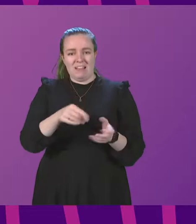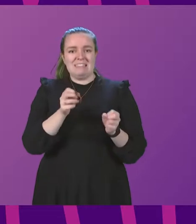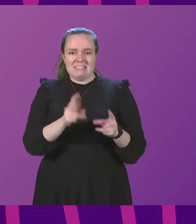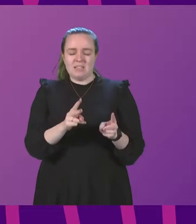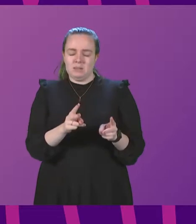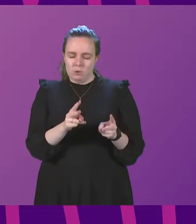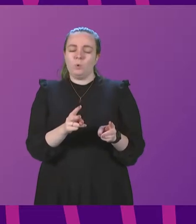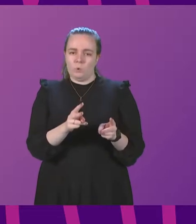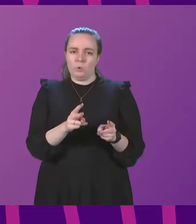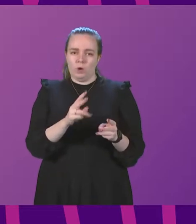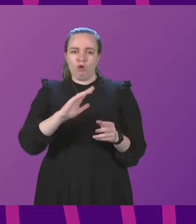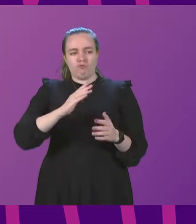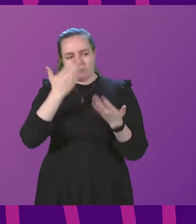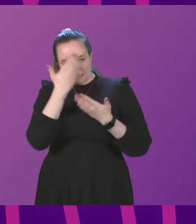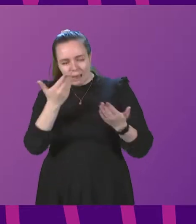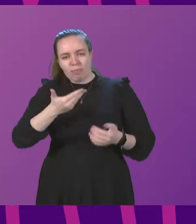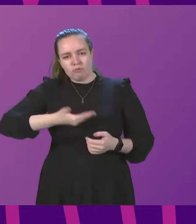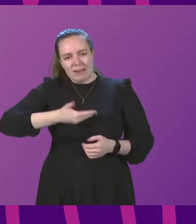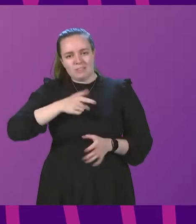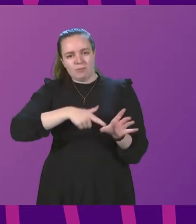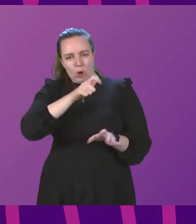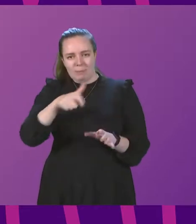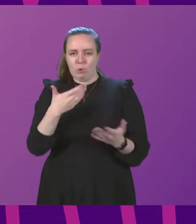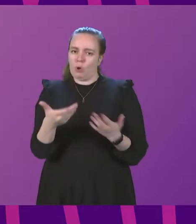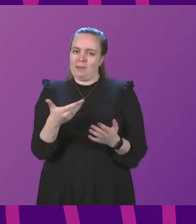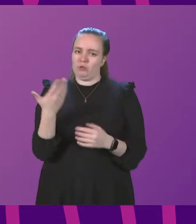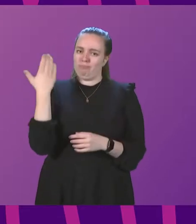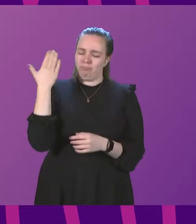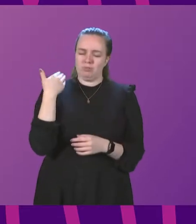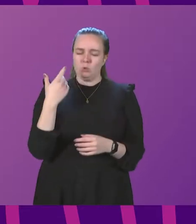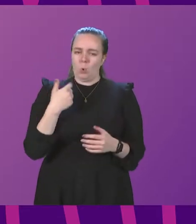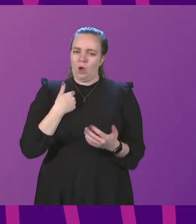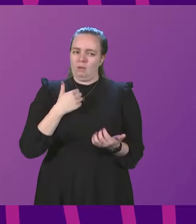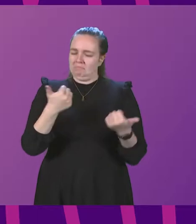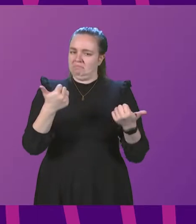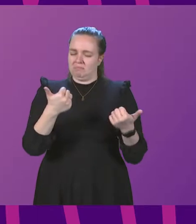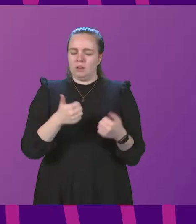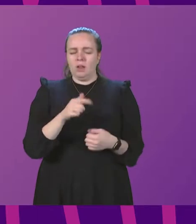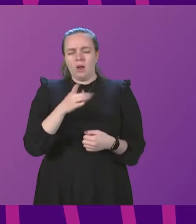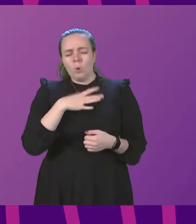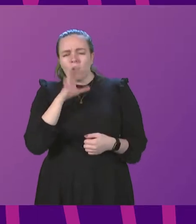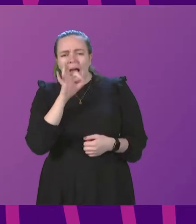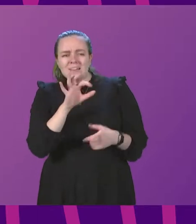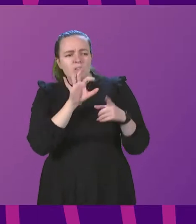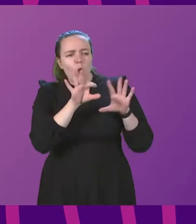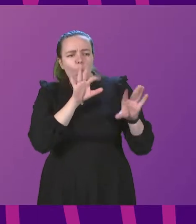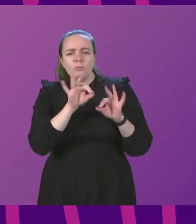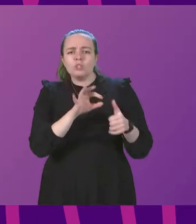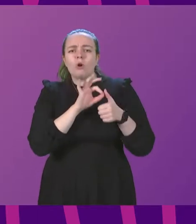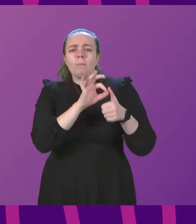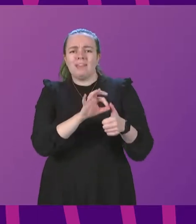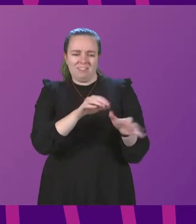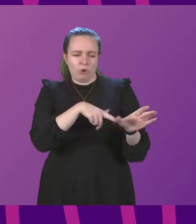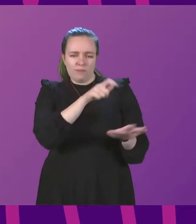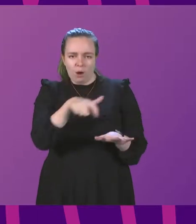closer to respecting the rights of young people than in previous years, so I certainly welcome that. Can I ask, though, what the options for appeal will be for the young people